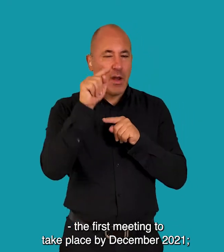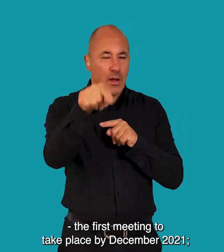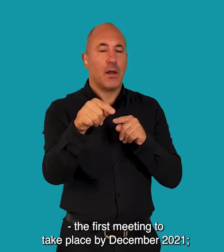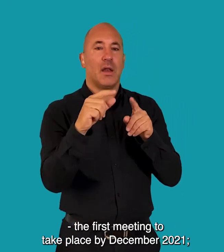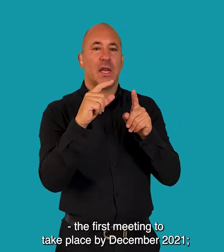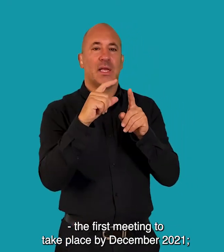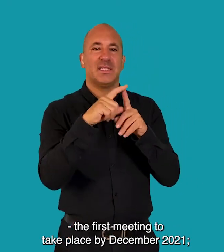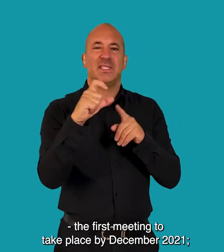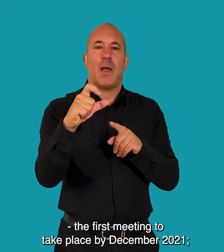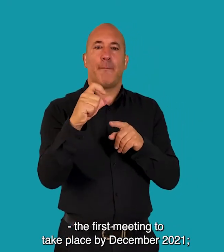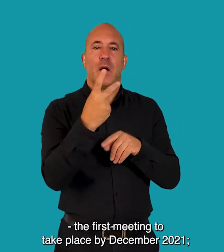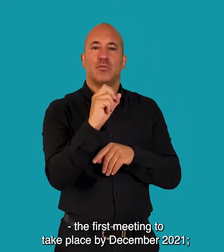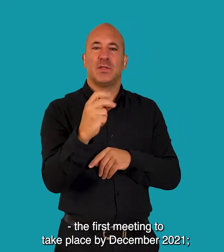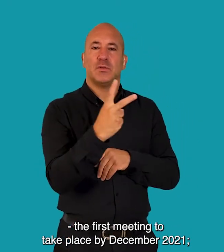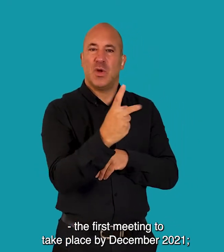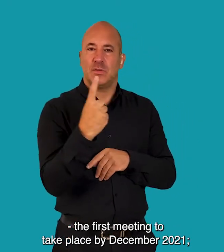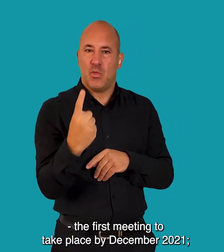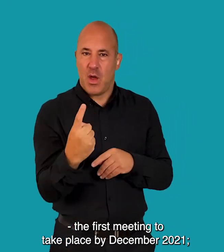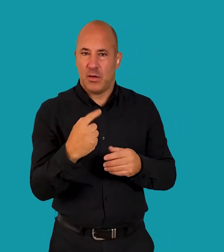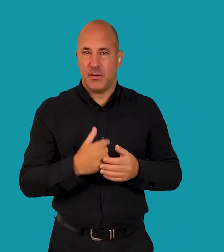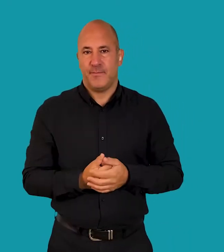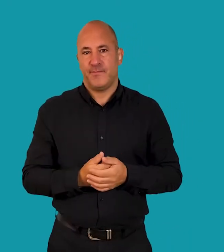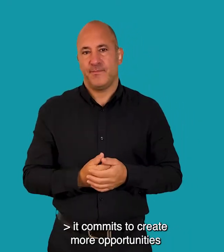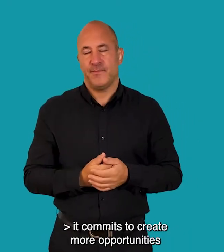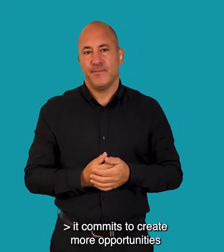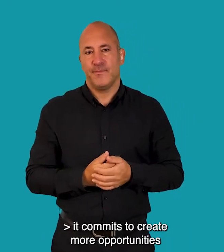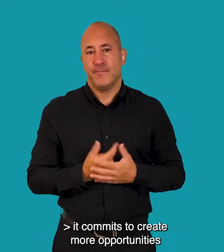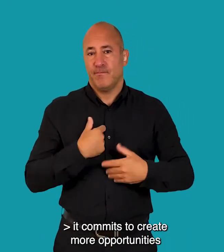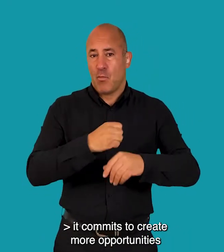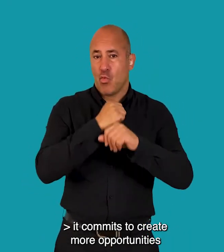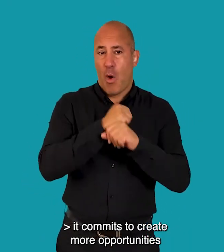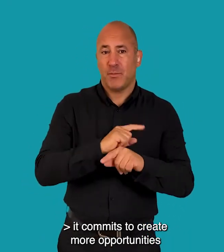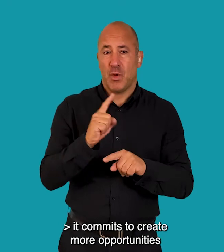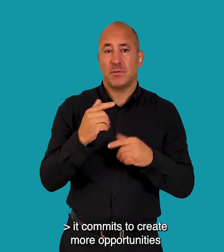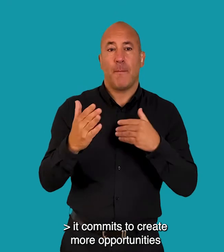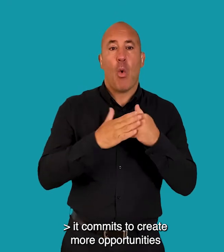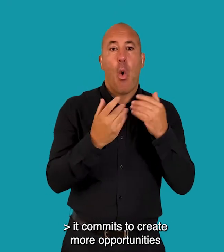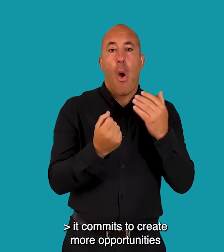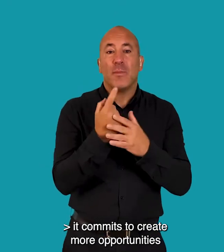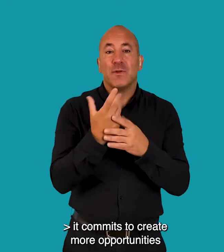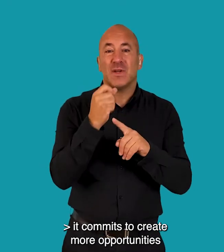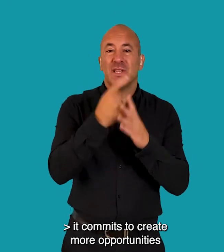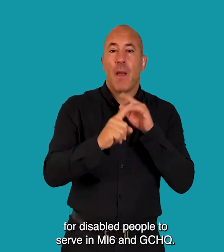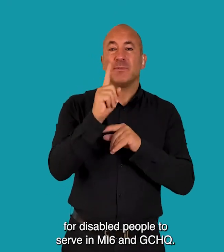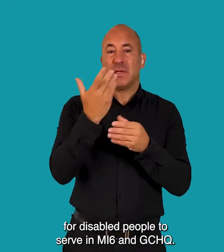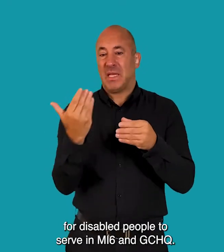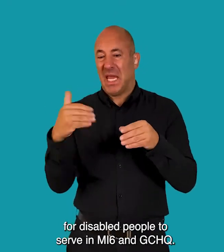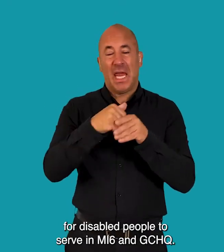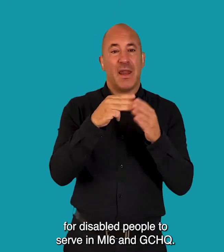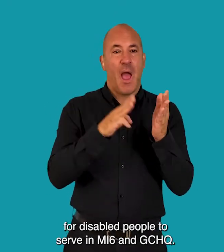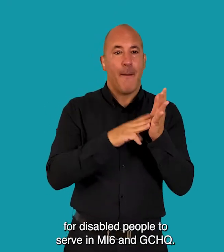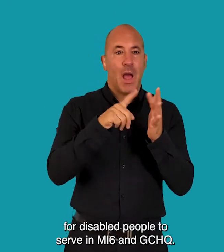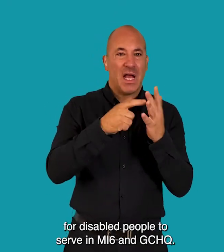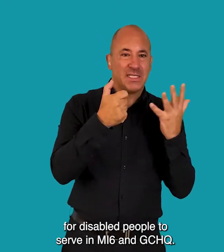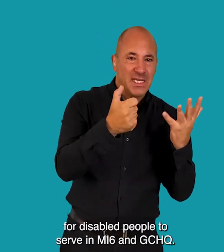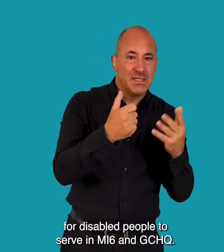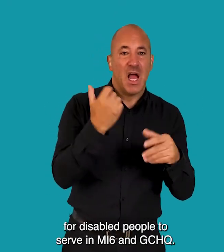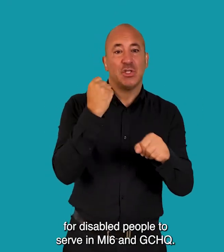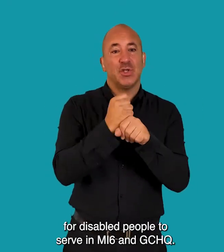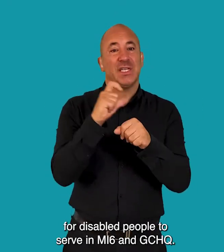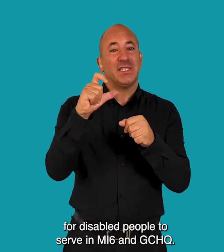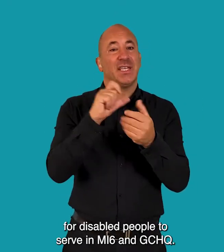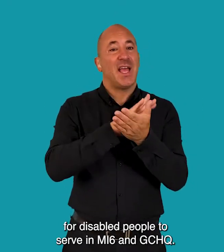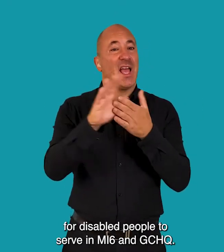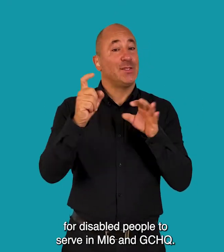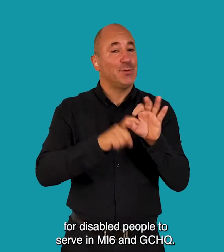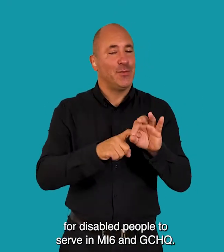place by December 2021 And it commits to create more opportunities for disabled people to serve